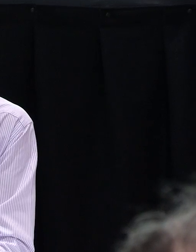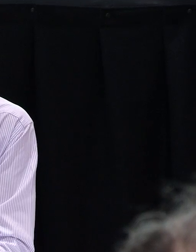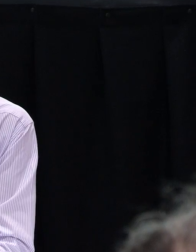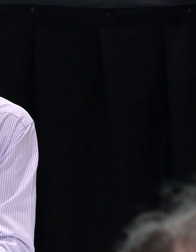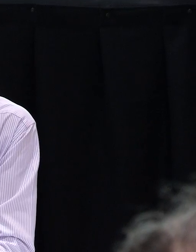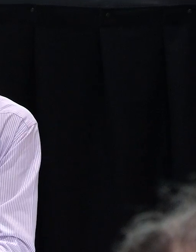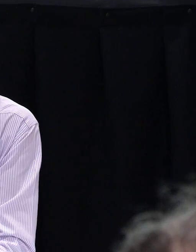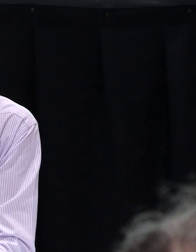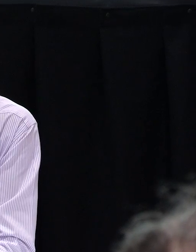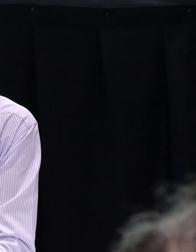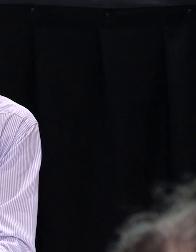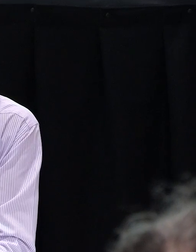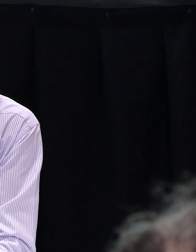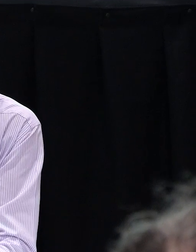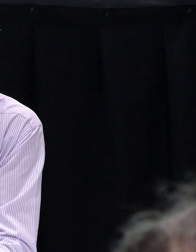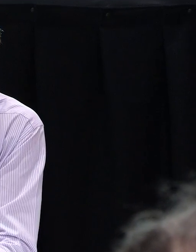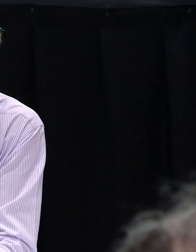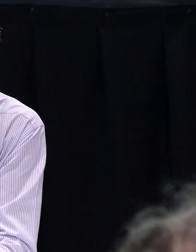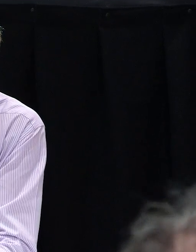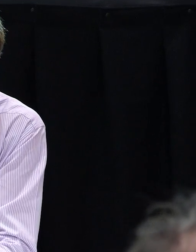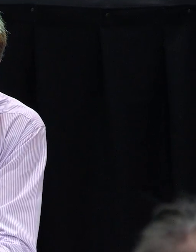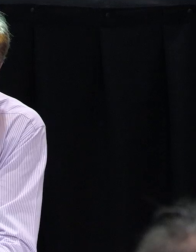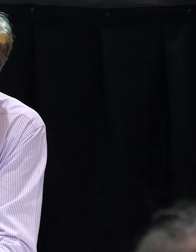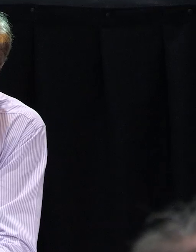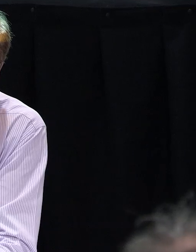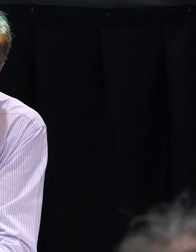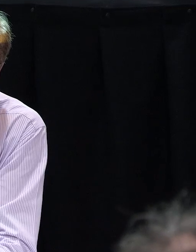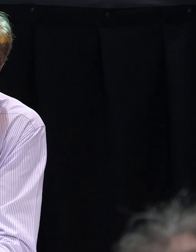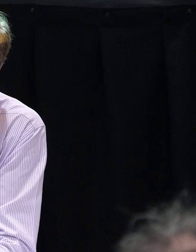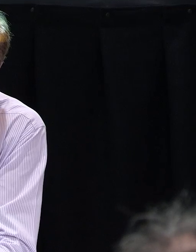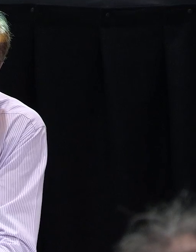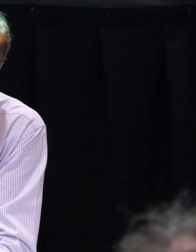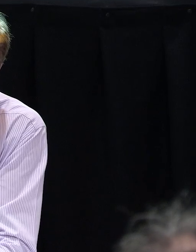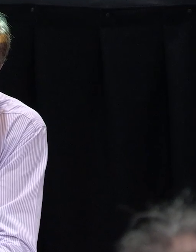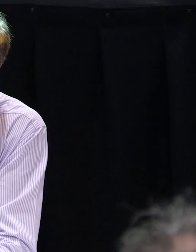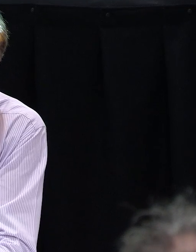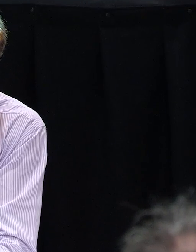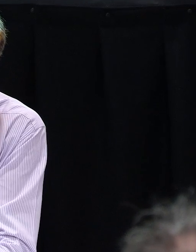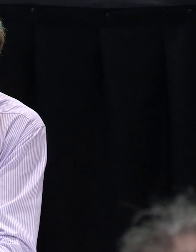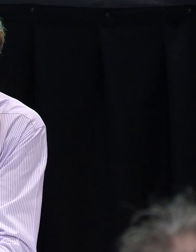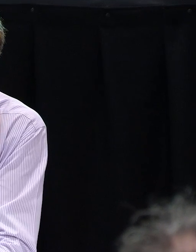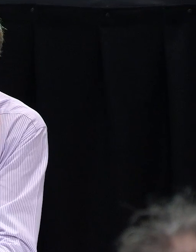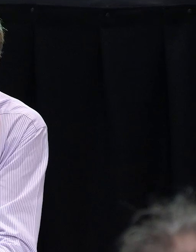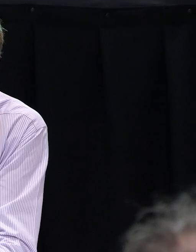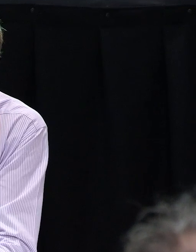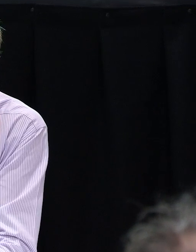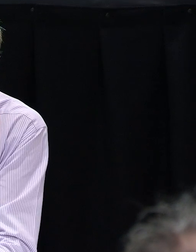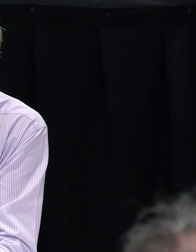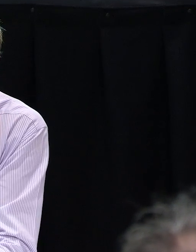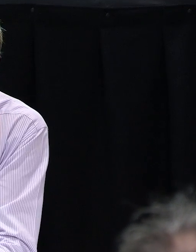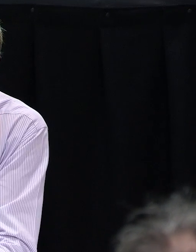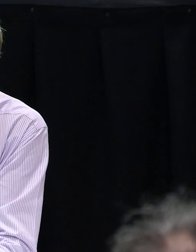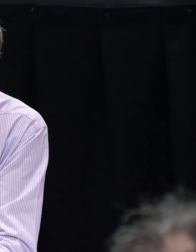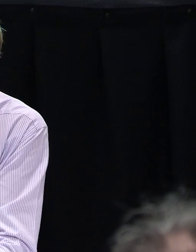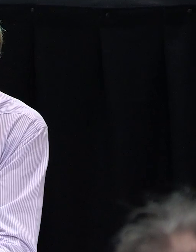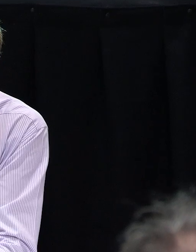range from techniques that address the upper, say, two metres of the ground. And effectively what's being done there is